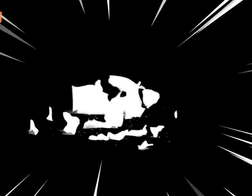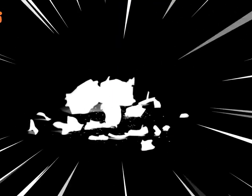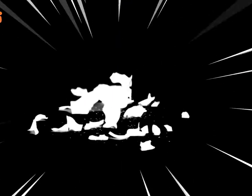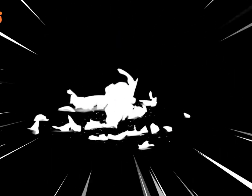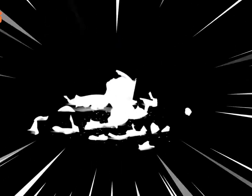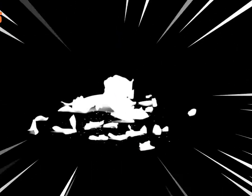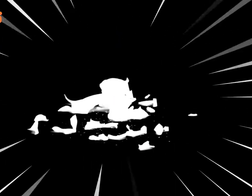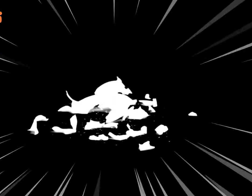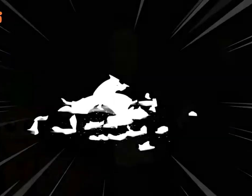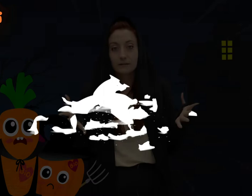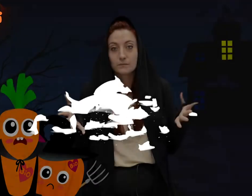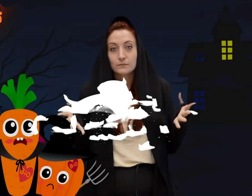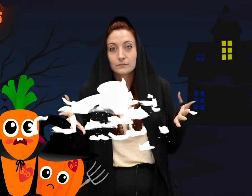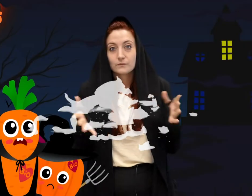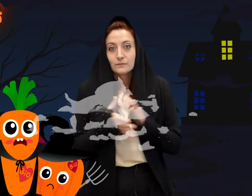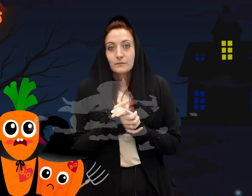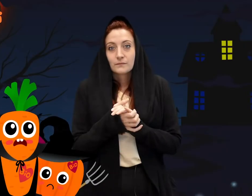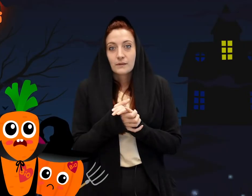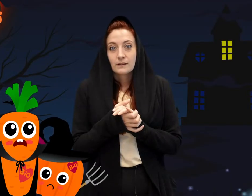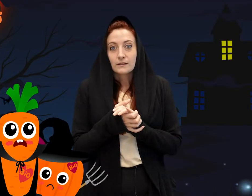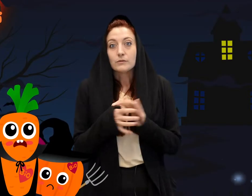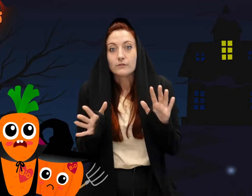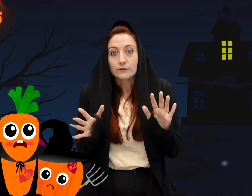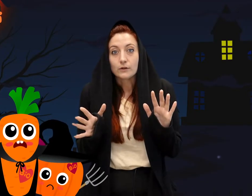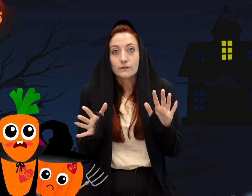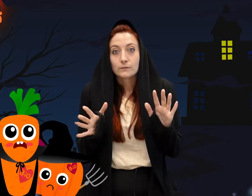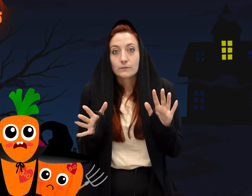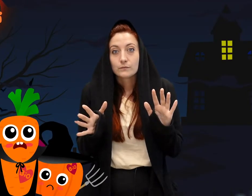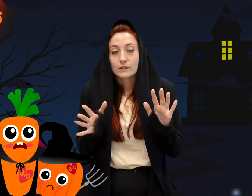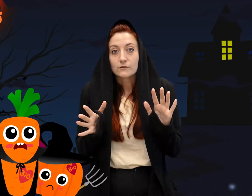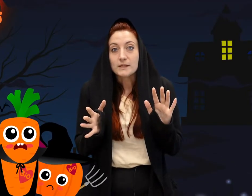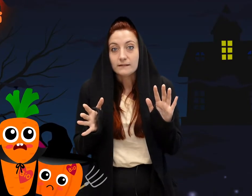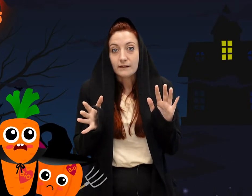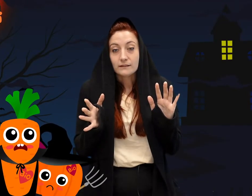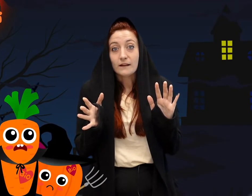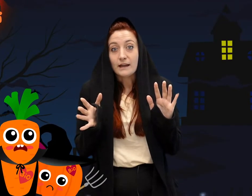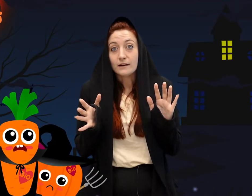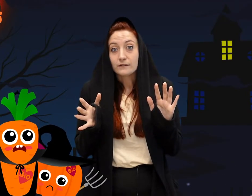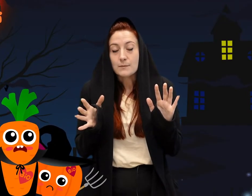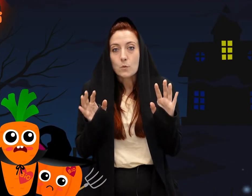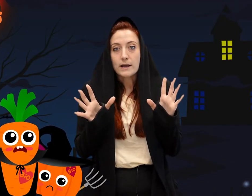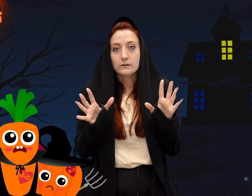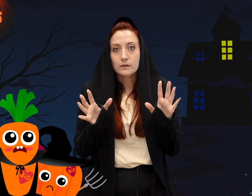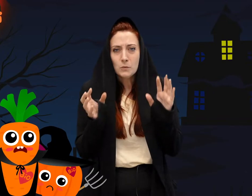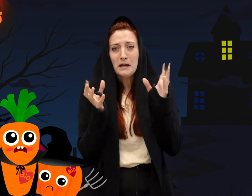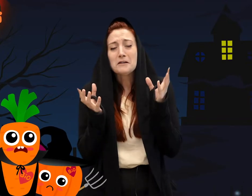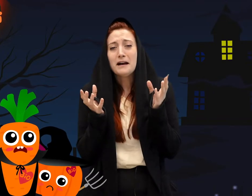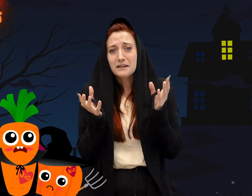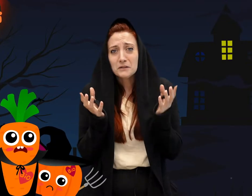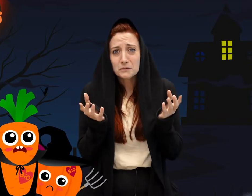smashing into pieces. The three friends froze. From inside the house came a wail. Where are you?